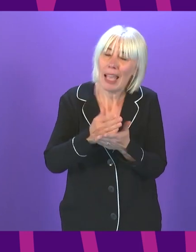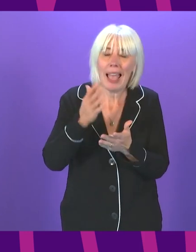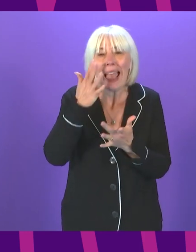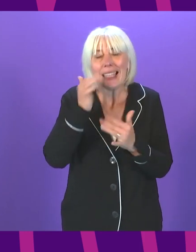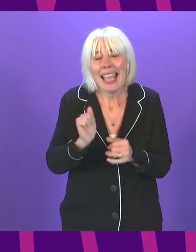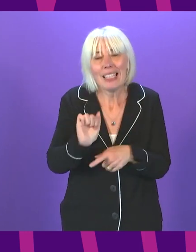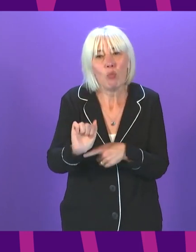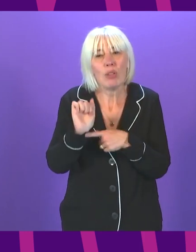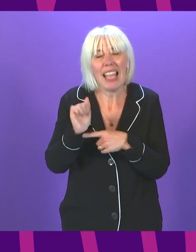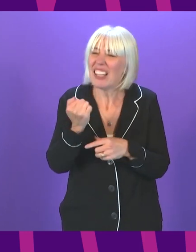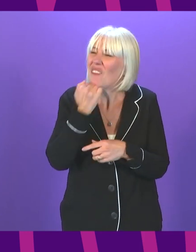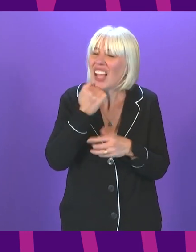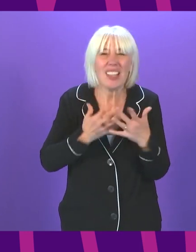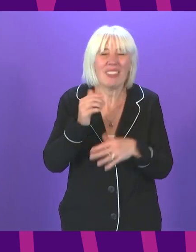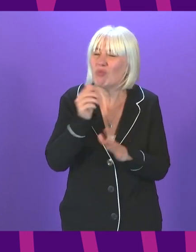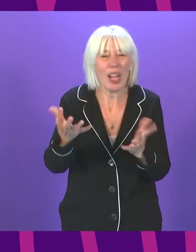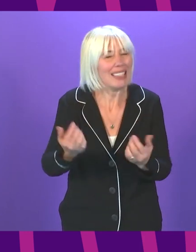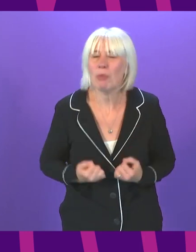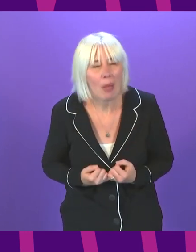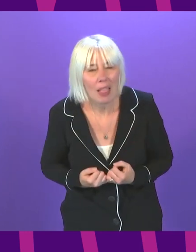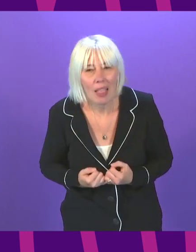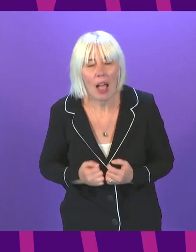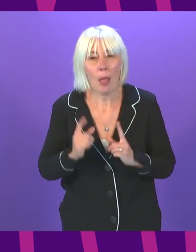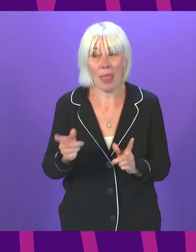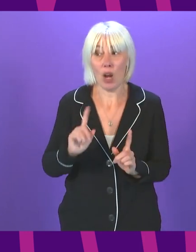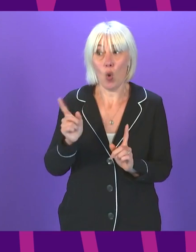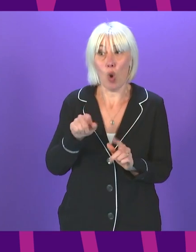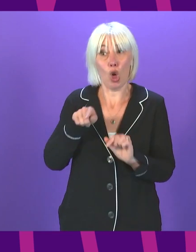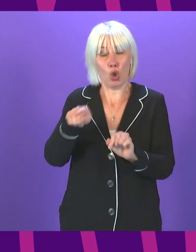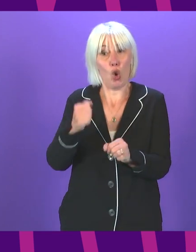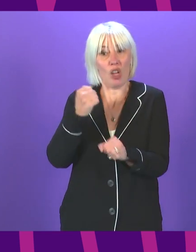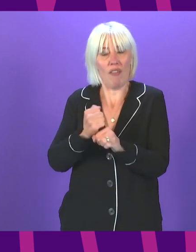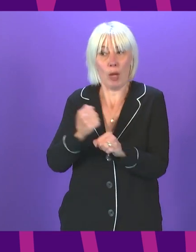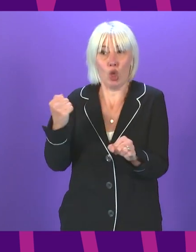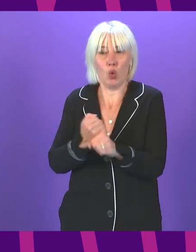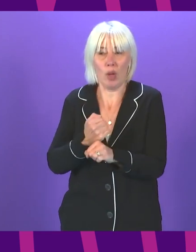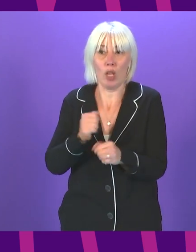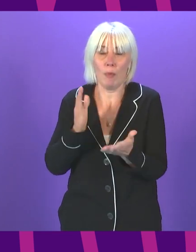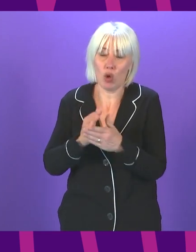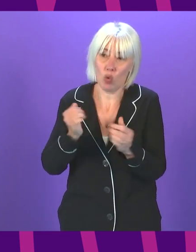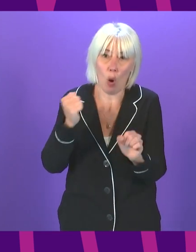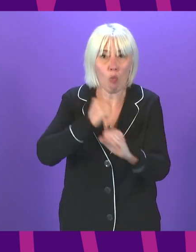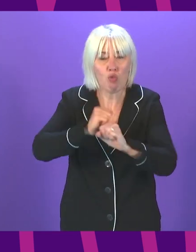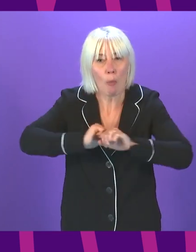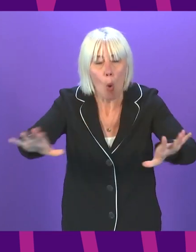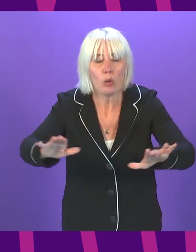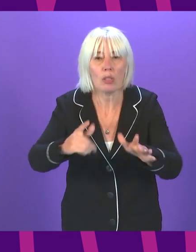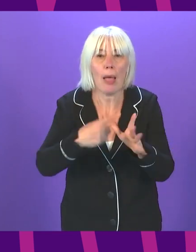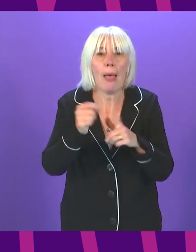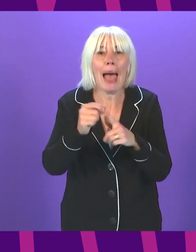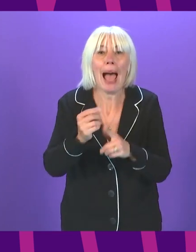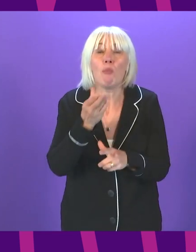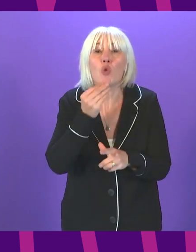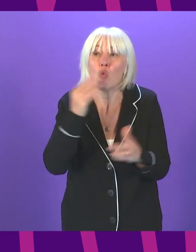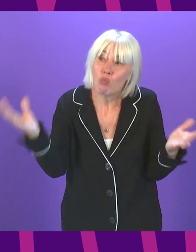unacceptable? And if so, what further measures is your government taking to promote the app's usage at every turn? First